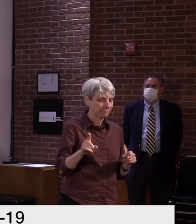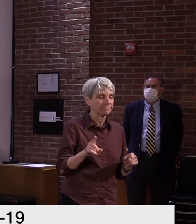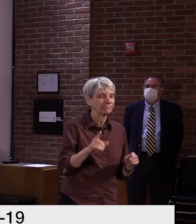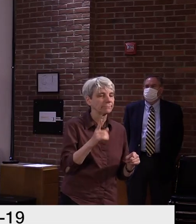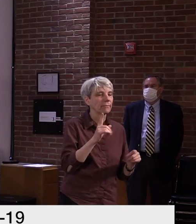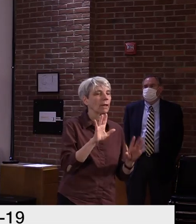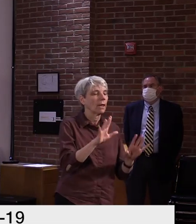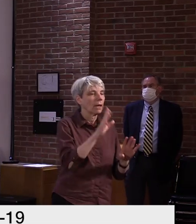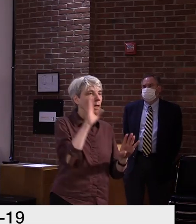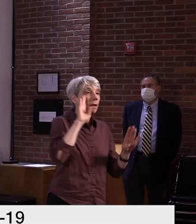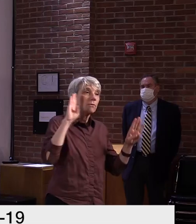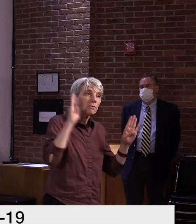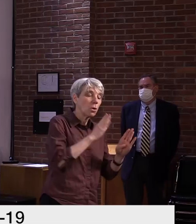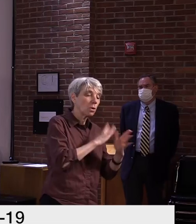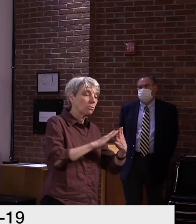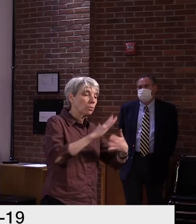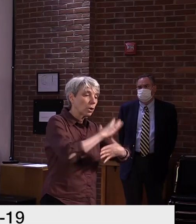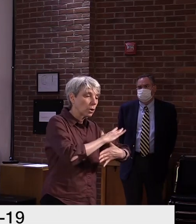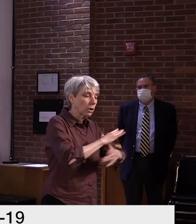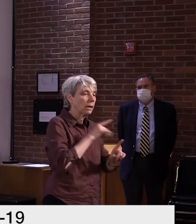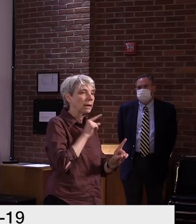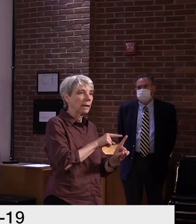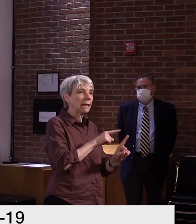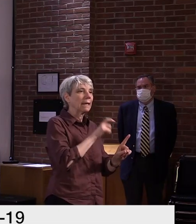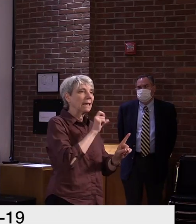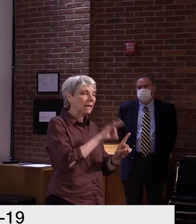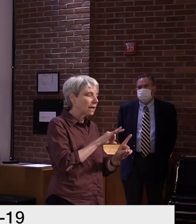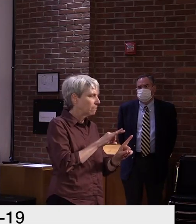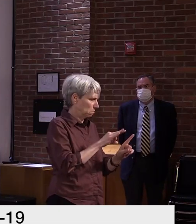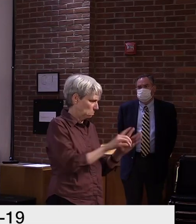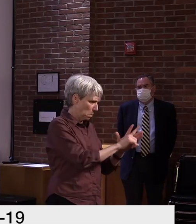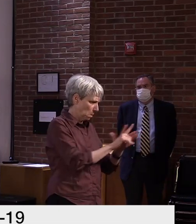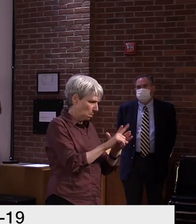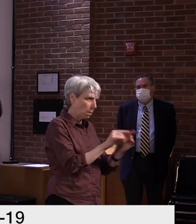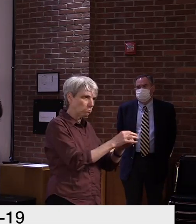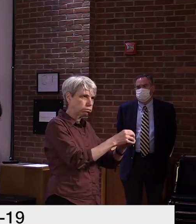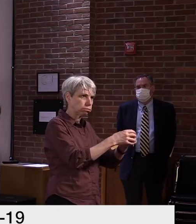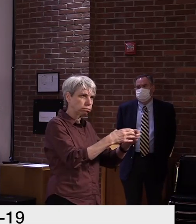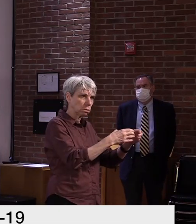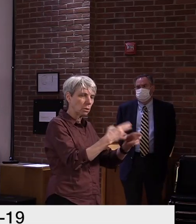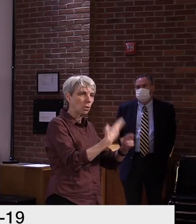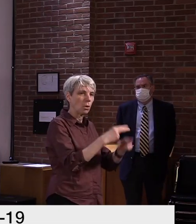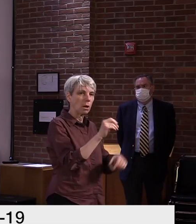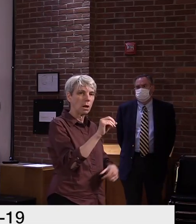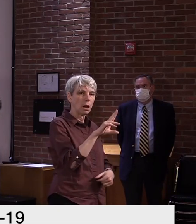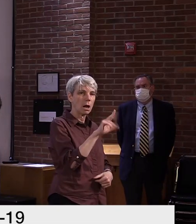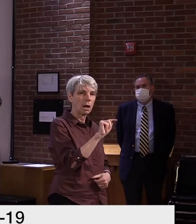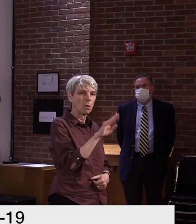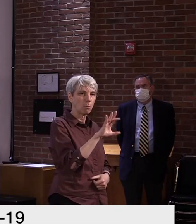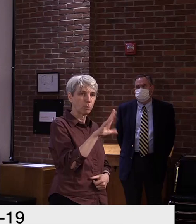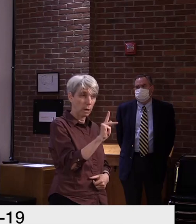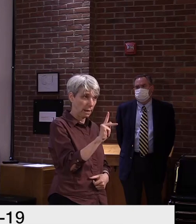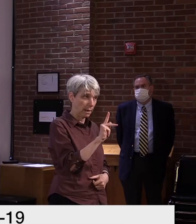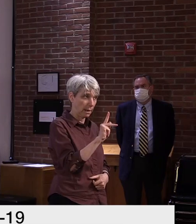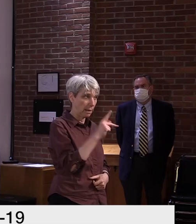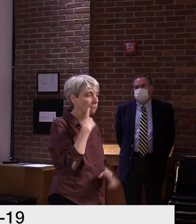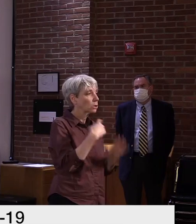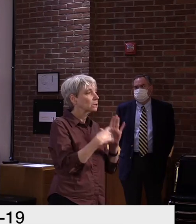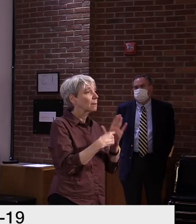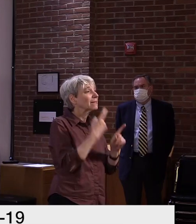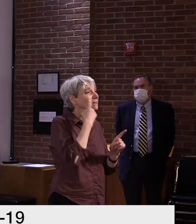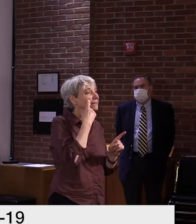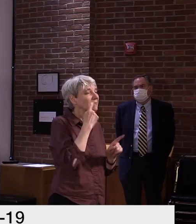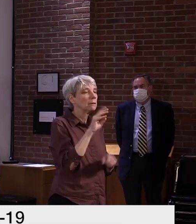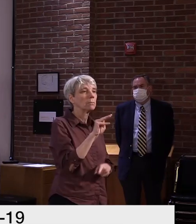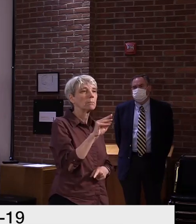in front of you, is when we're encountering an outbreak situation, um, like what we're doing right now, uh,